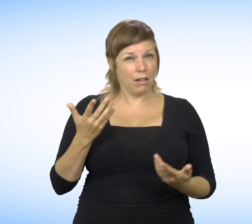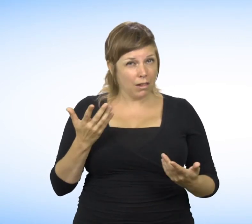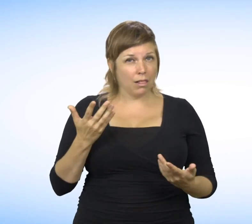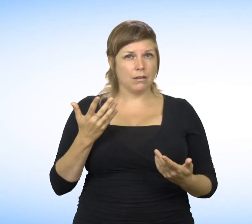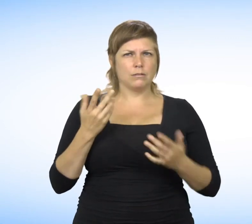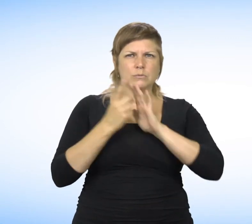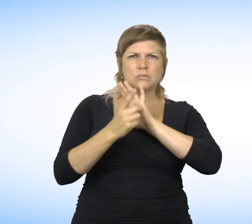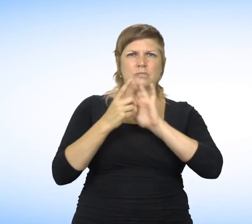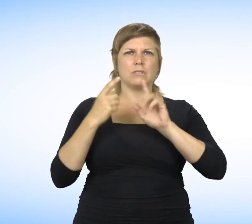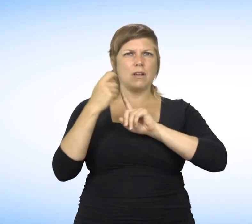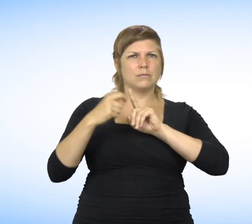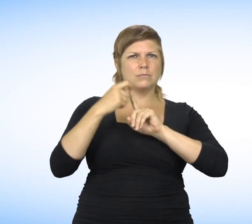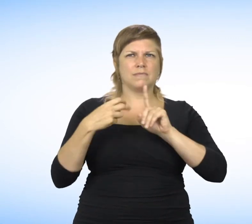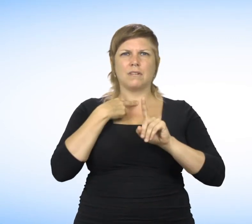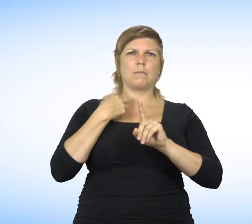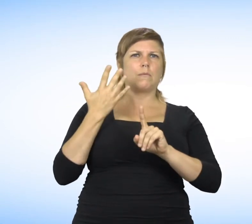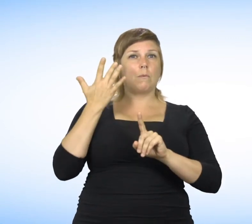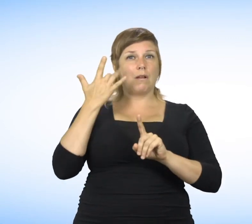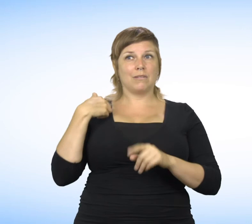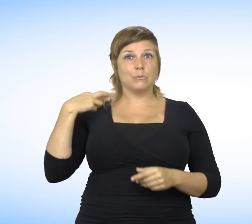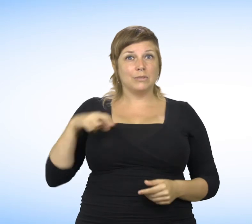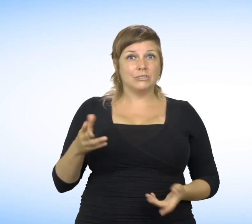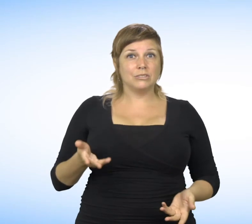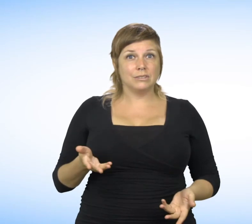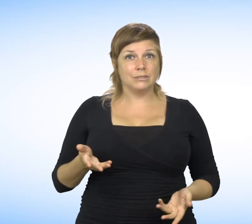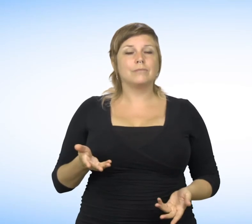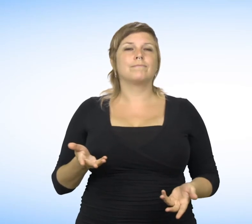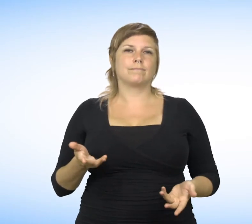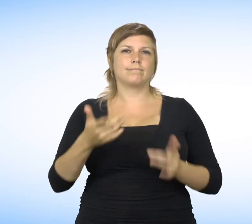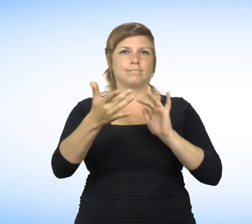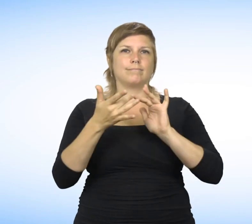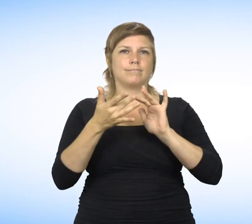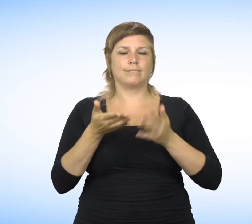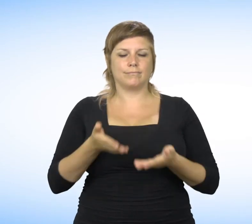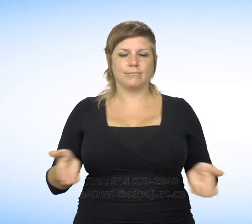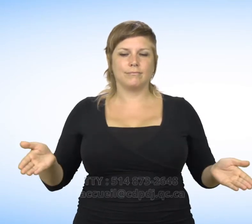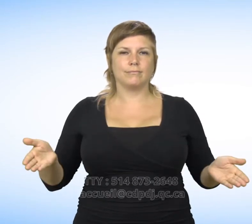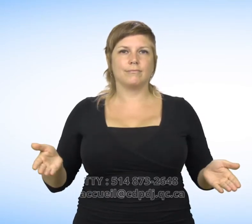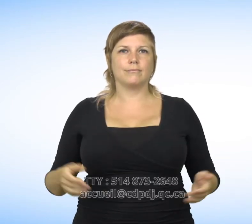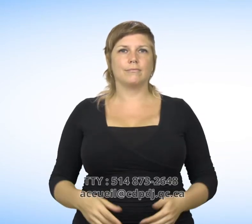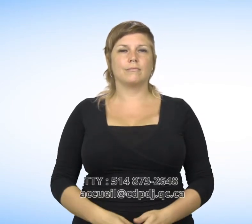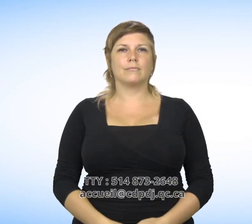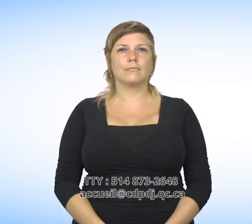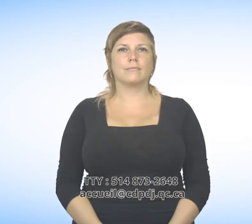If you believe you have been a victim of discrimination or harassment based on this ground, contact us by TTY at